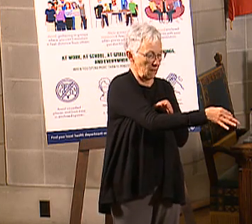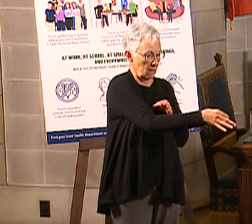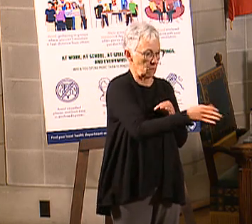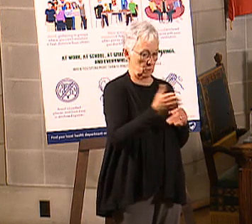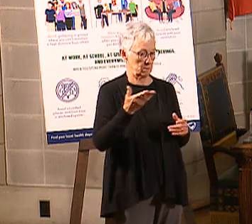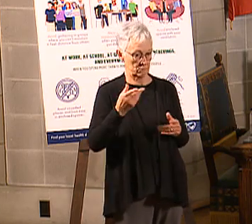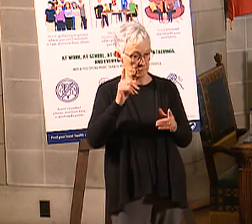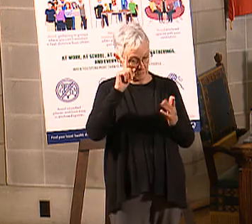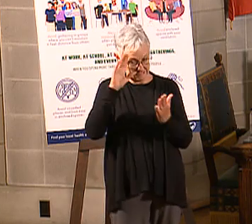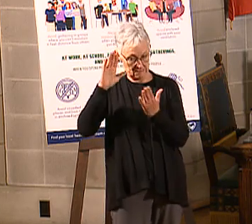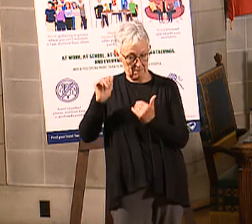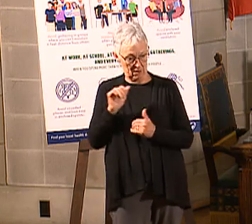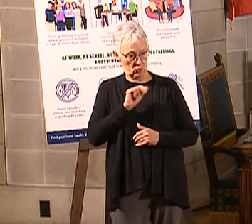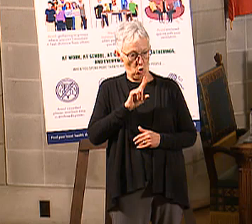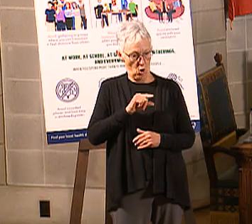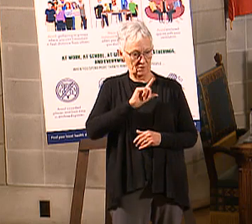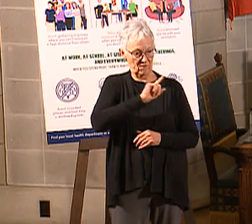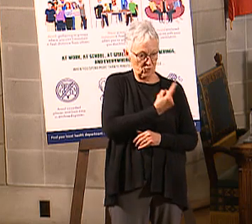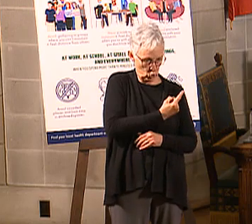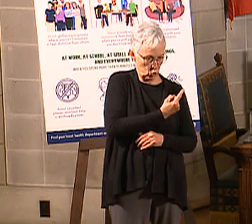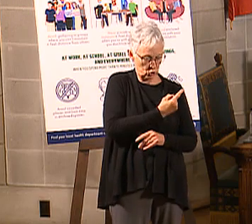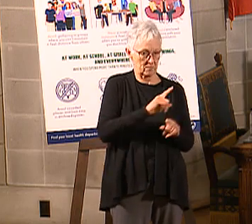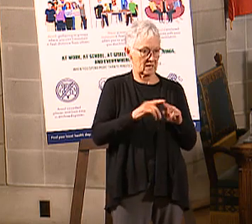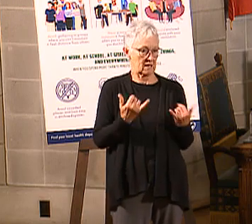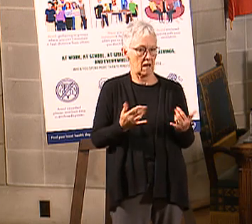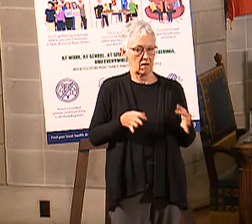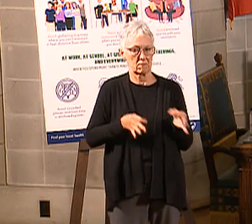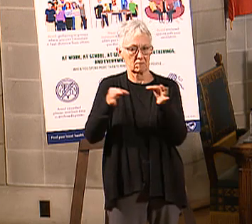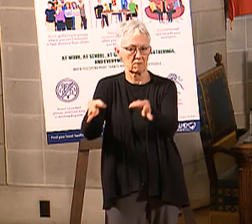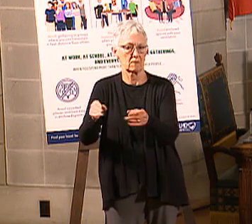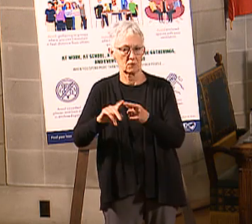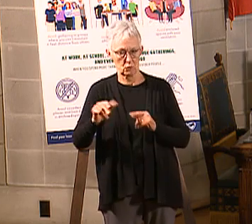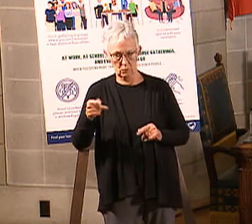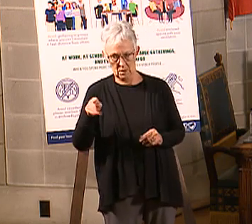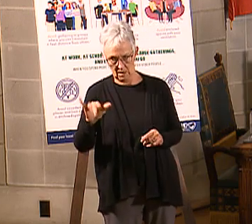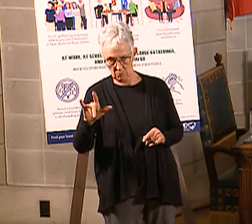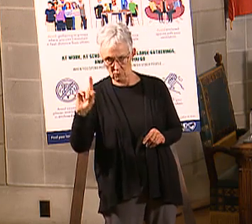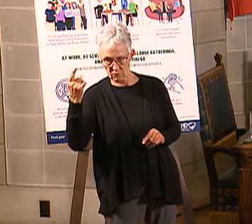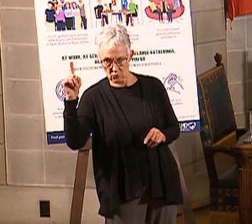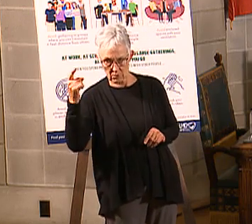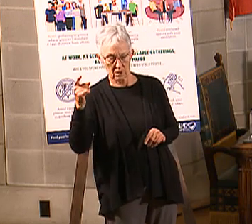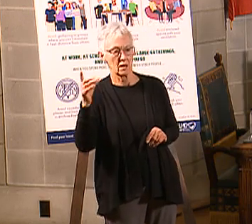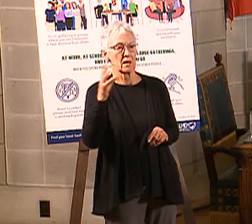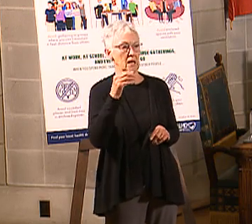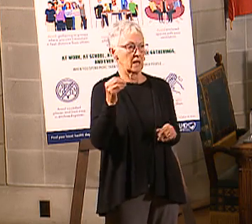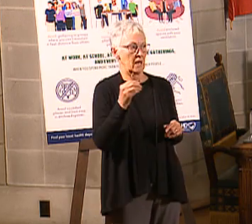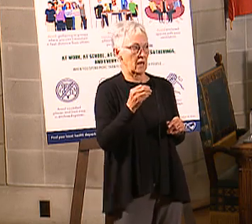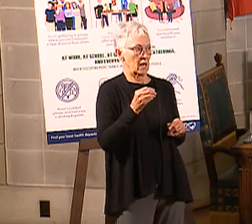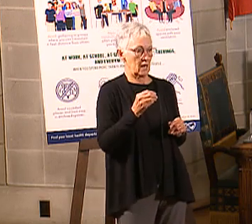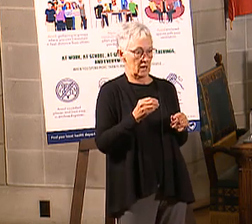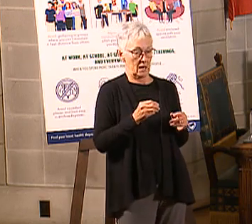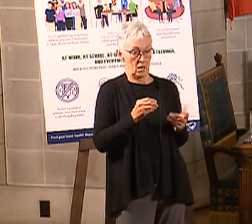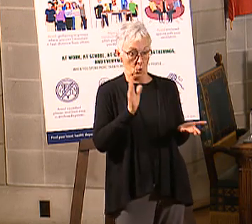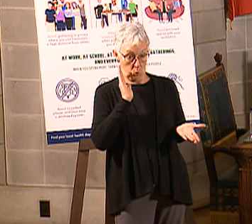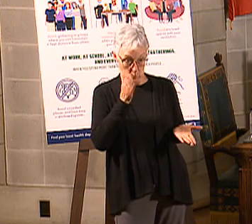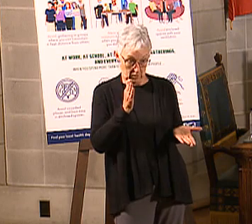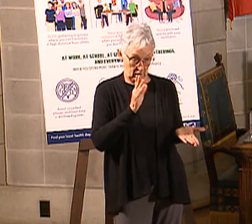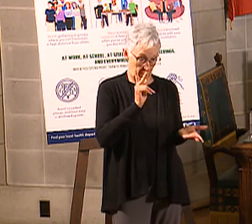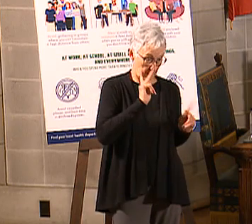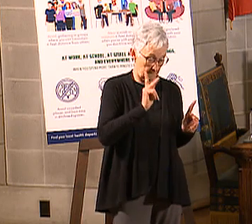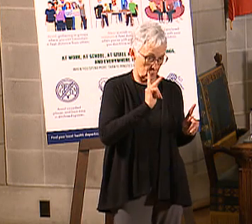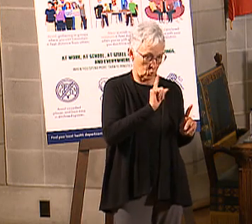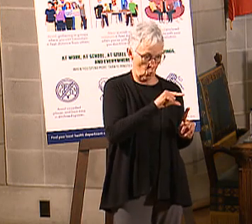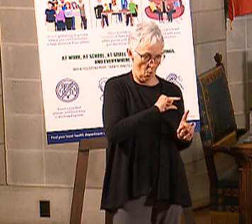coverage beginning October 1st being delayed until April 1st. And then the question is, okay, so are people going to qualify